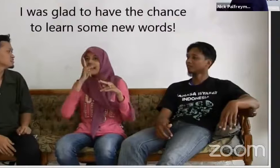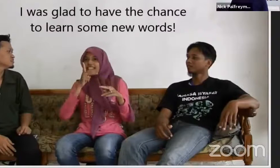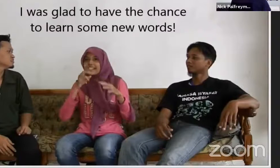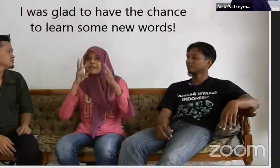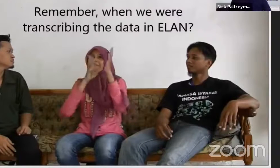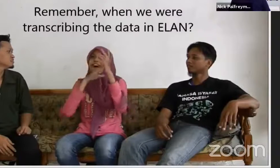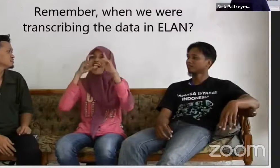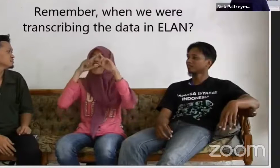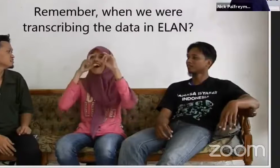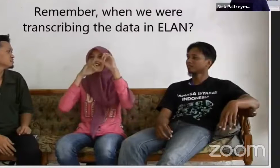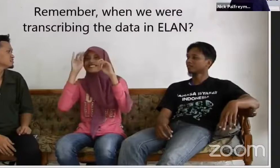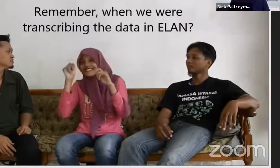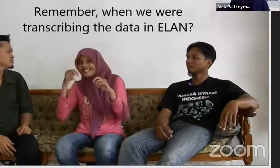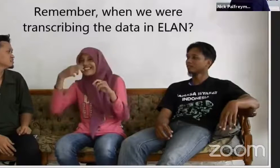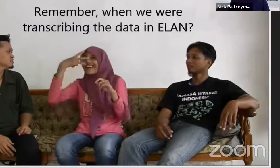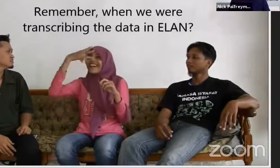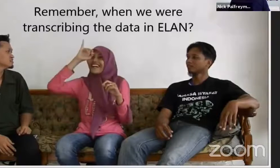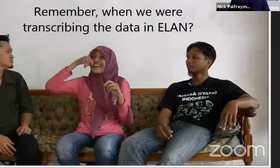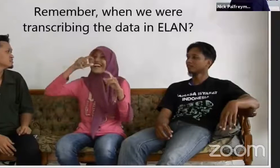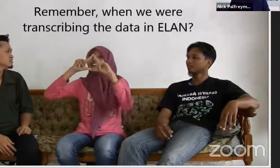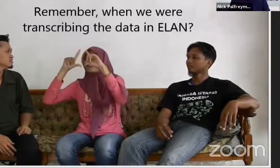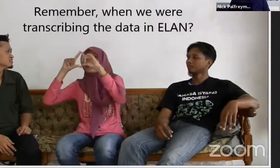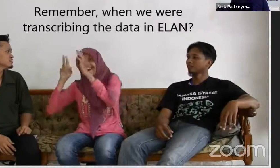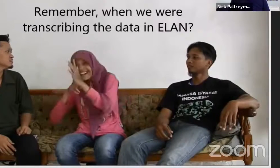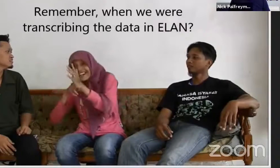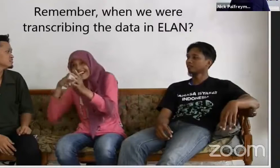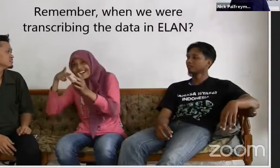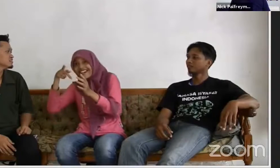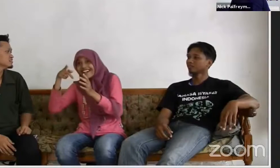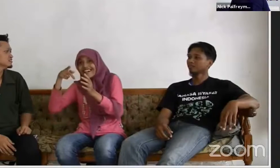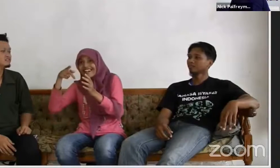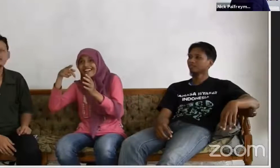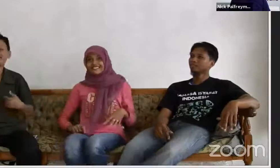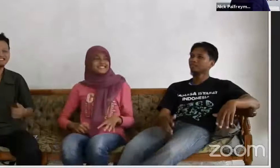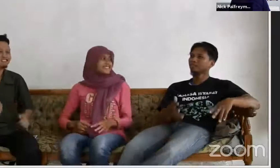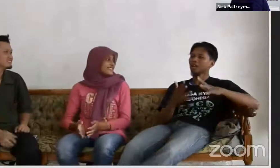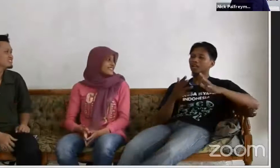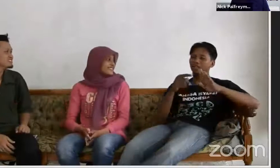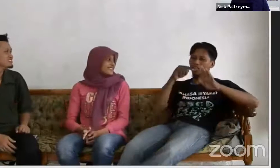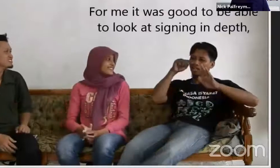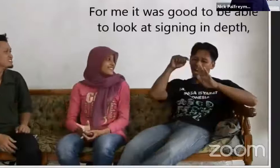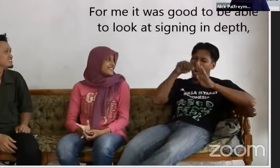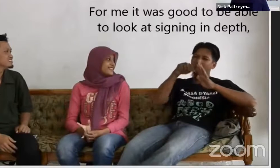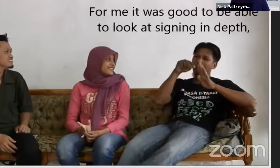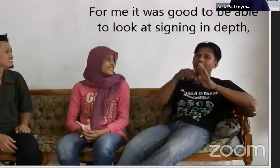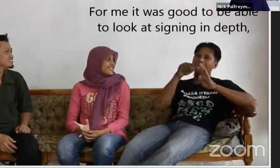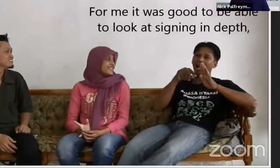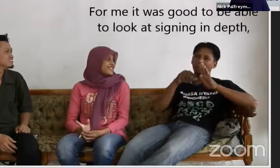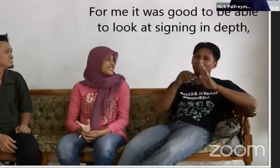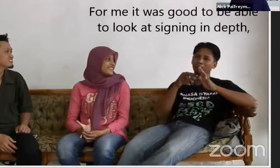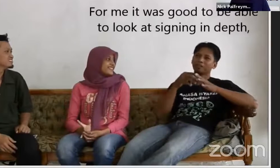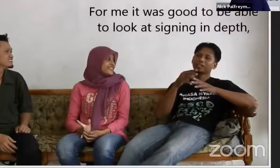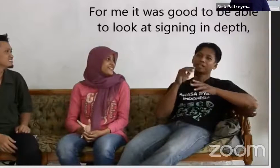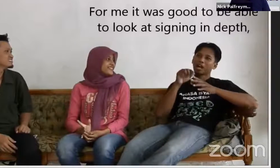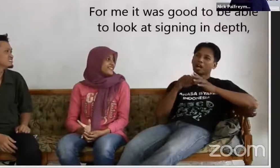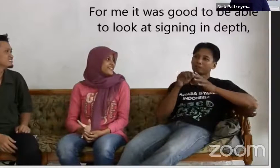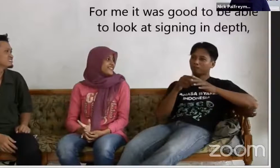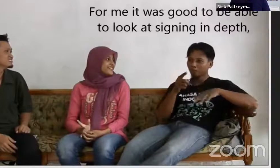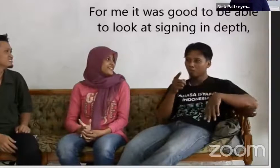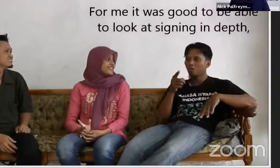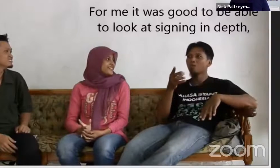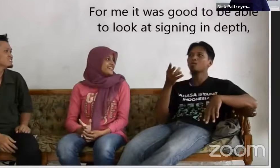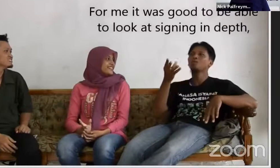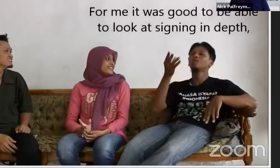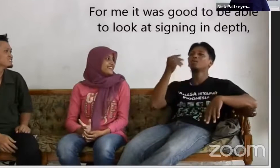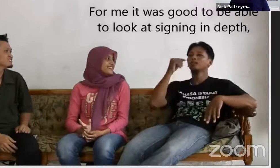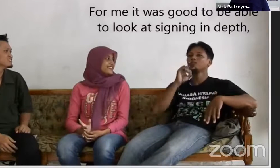The lady, was glad to have the chance to learn some new words. Remember when we were transcribing the data in Elan? For me, it was